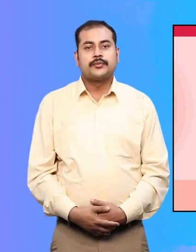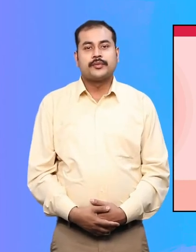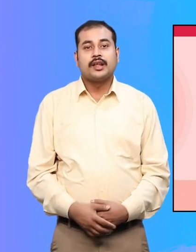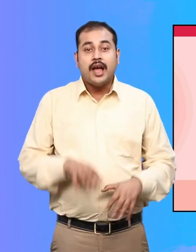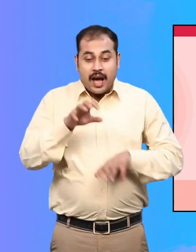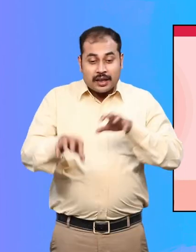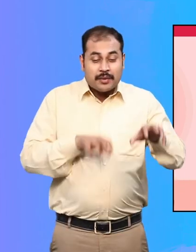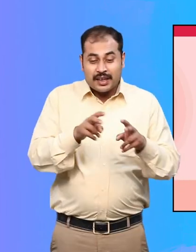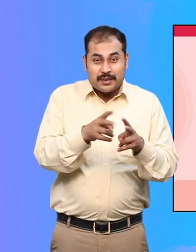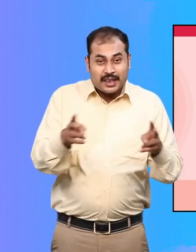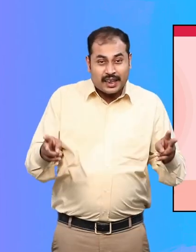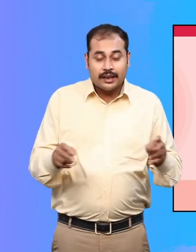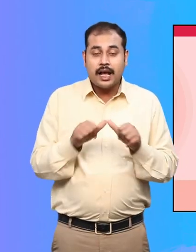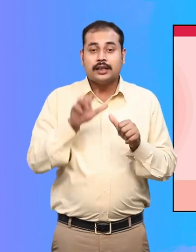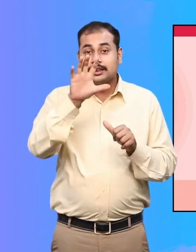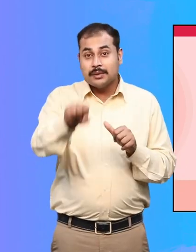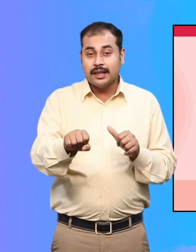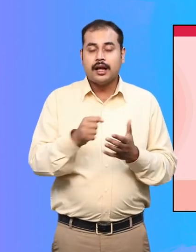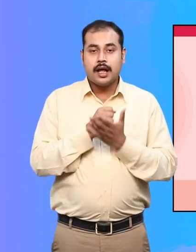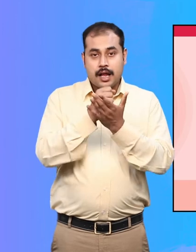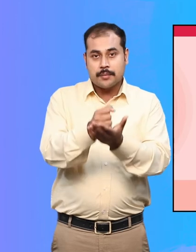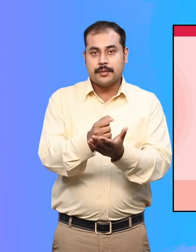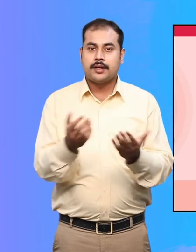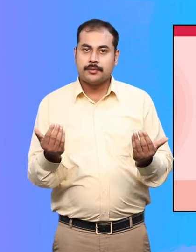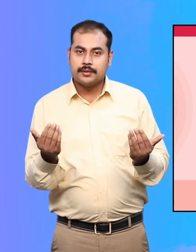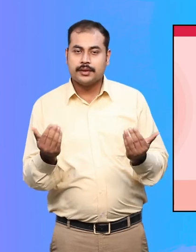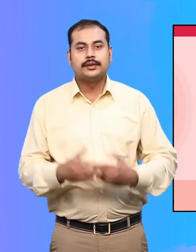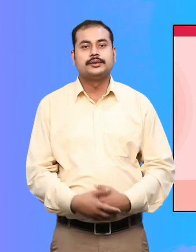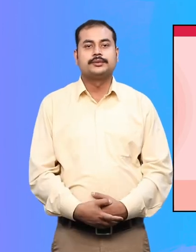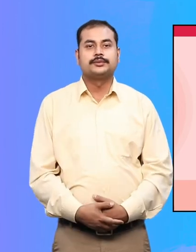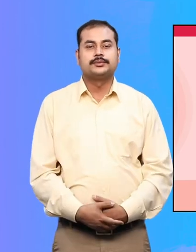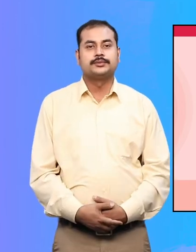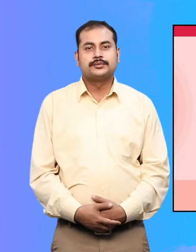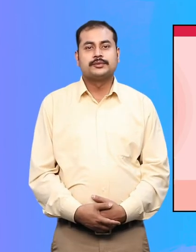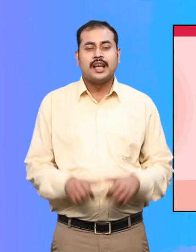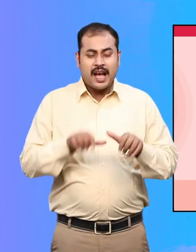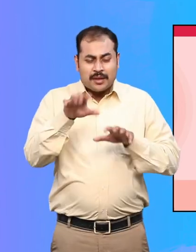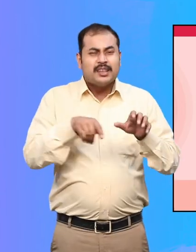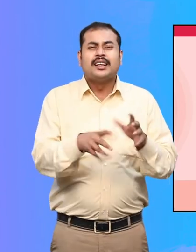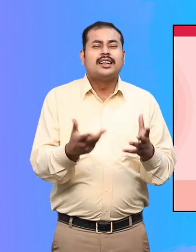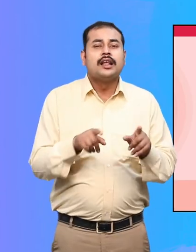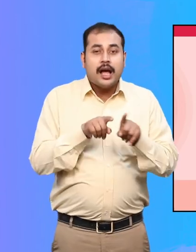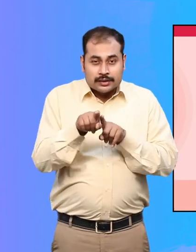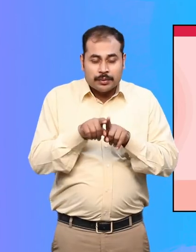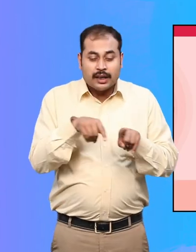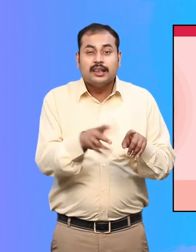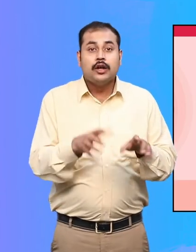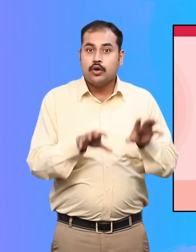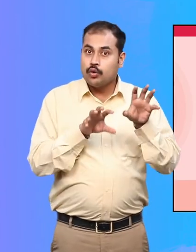Service Guide animals available Service animals, mainly dogs and